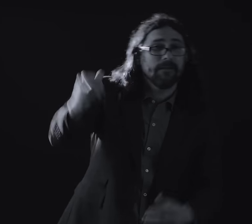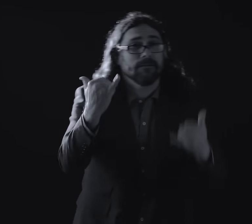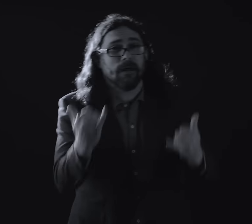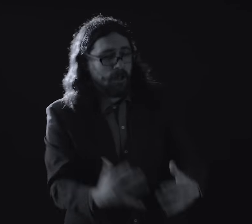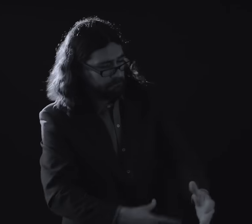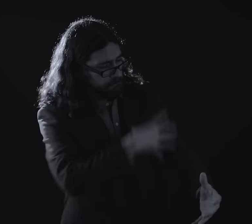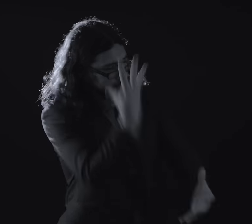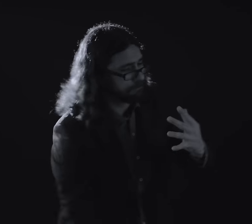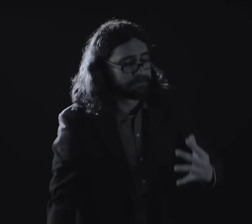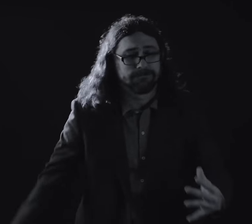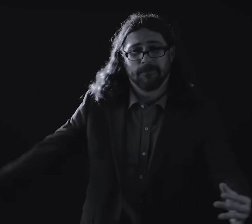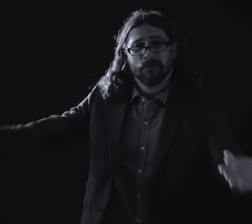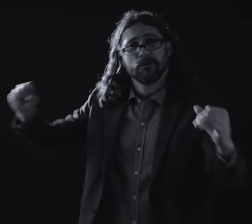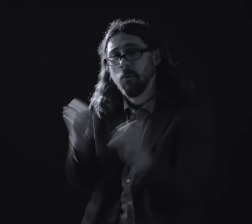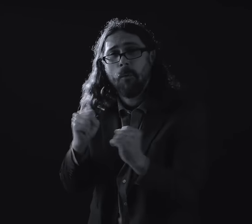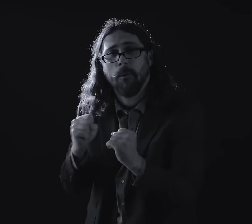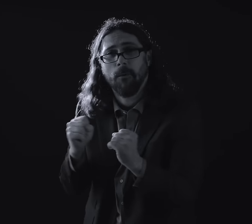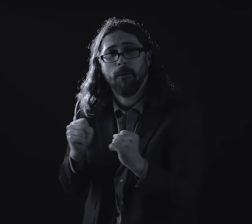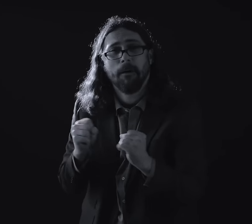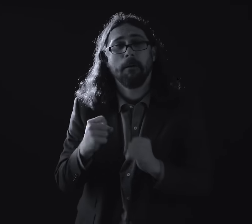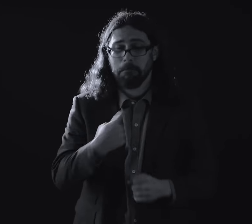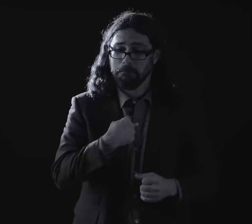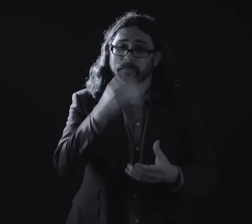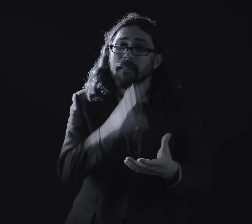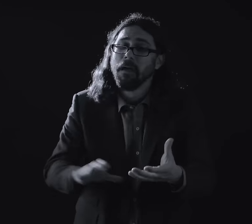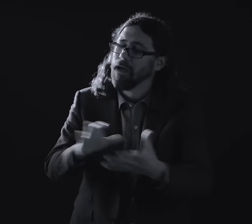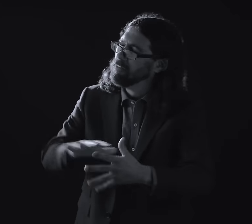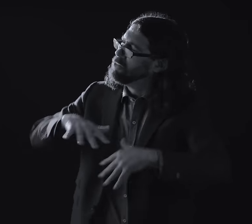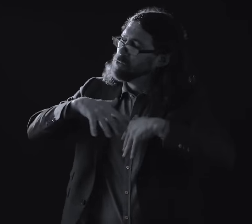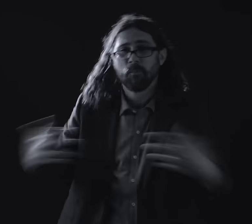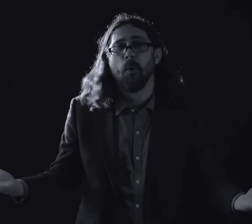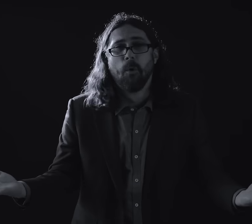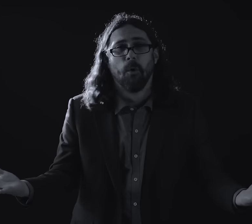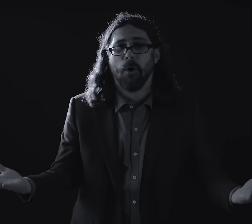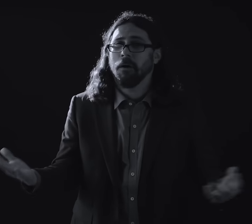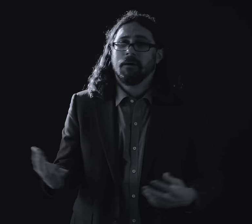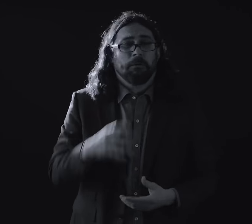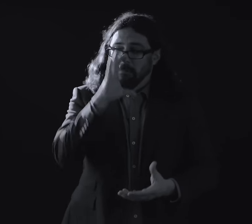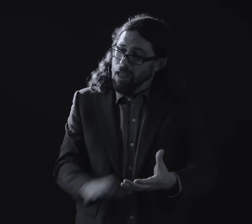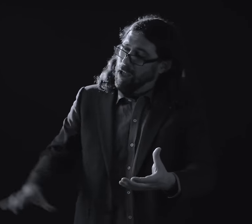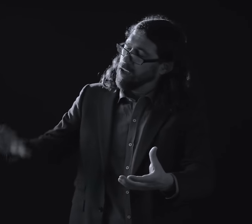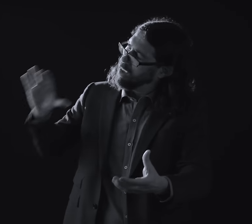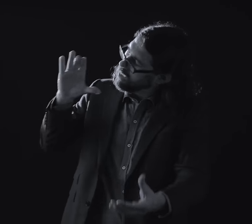gone and cold I don't believe anymore Don't believe